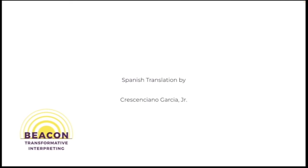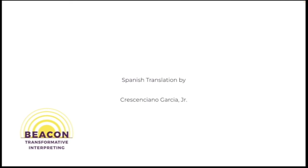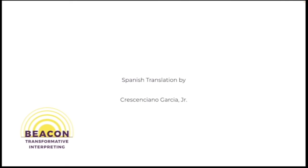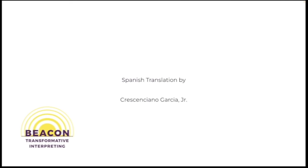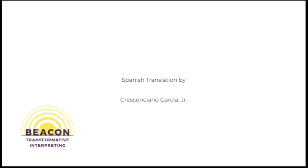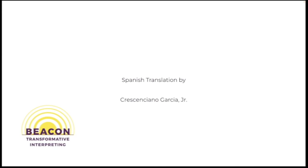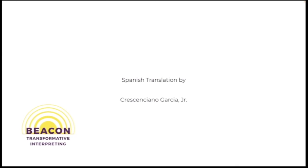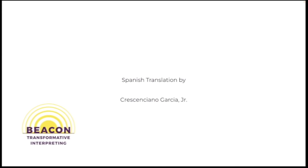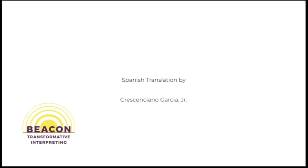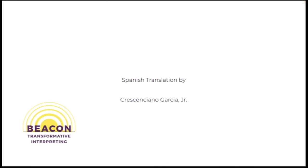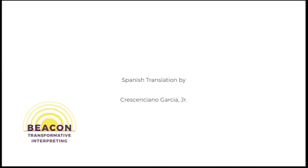That's